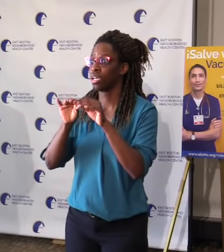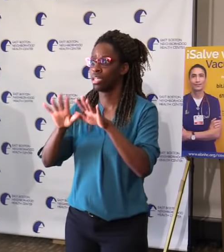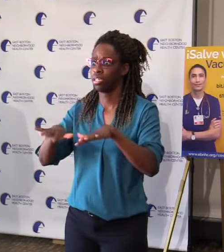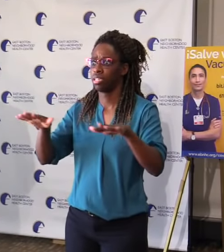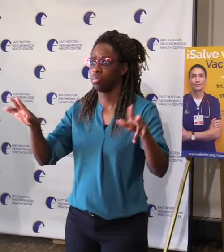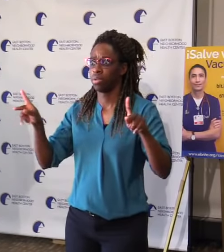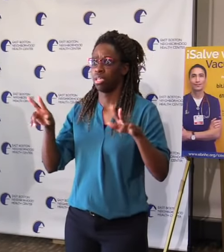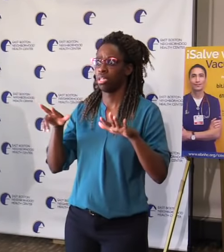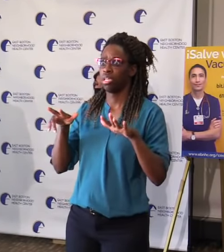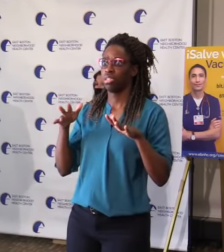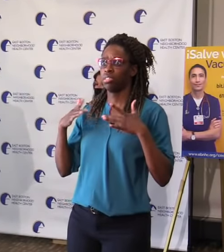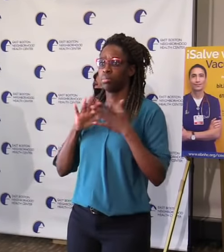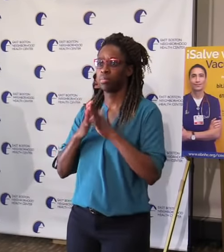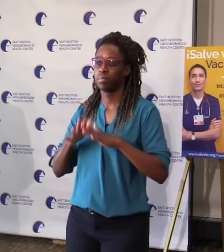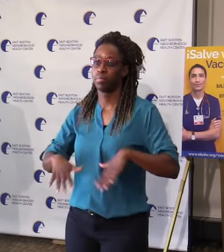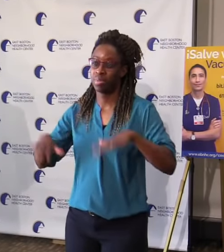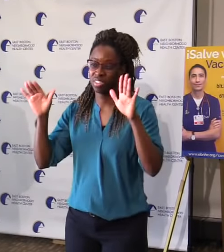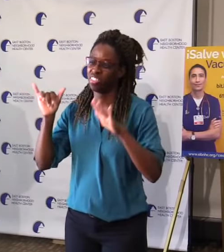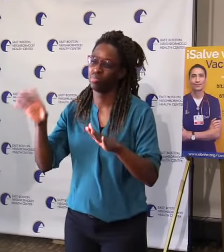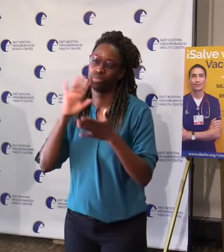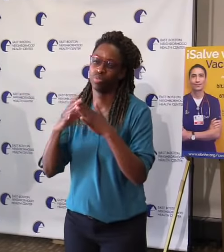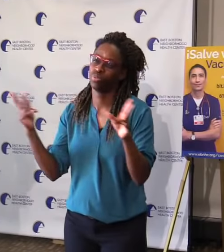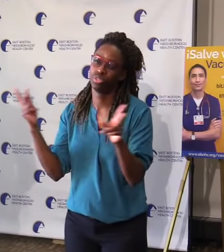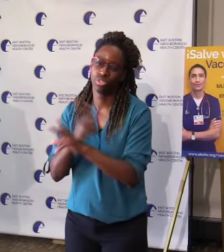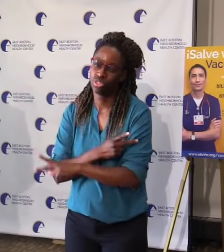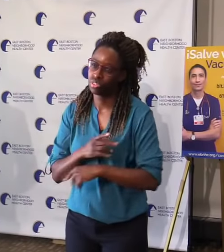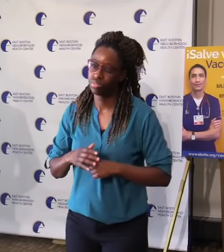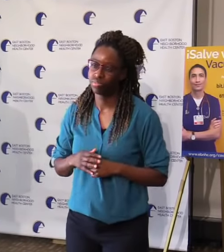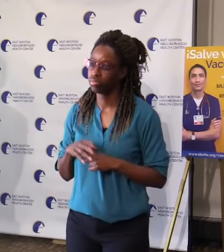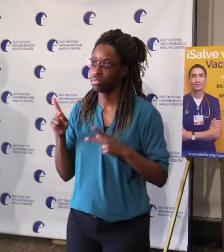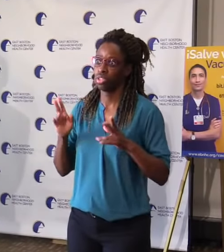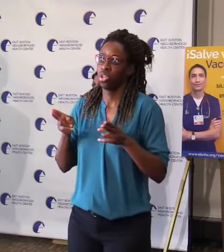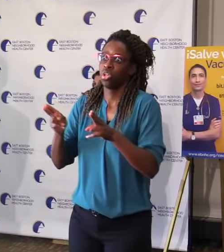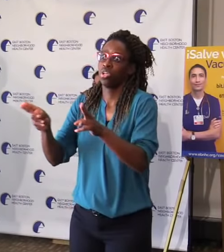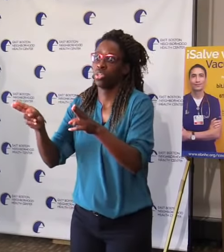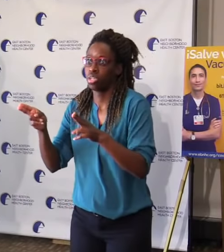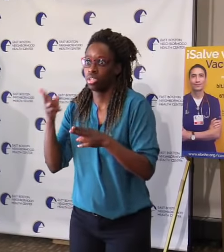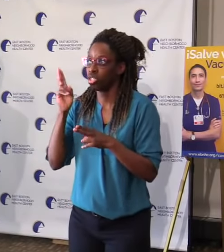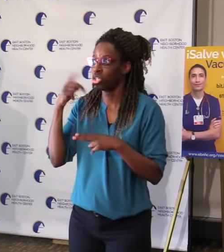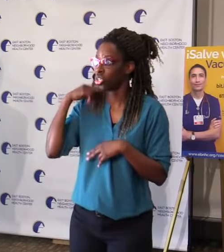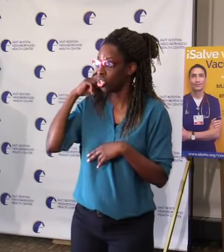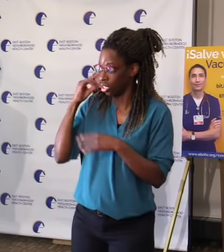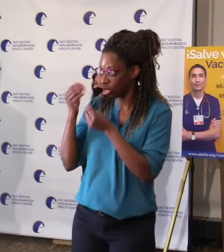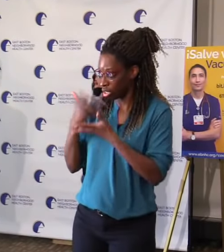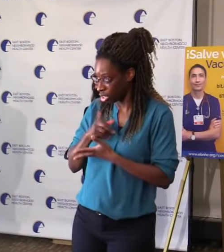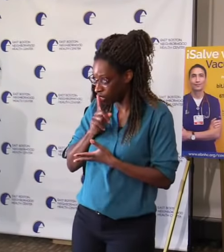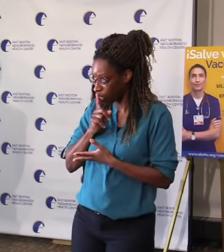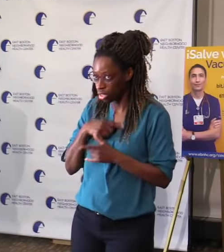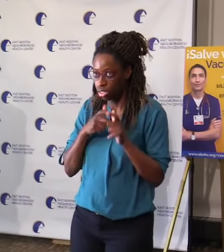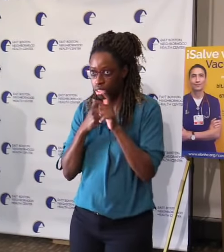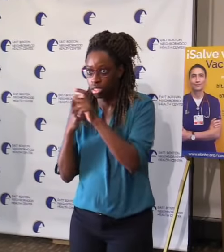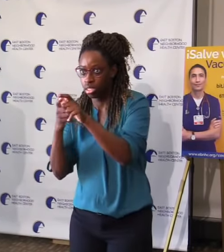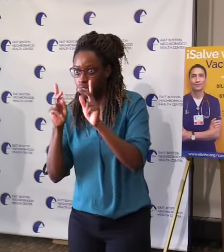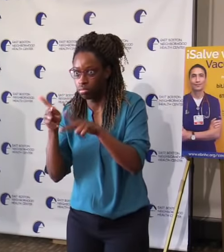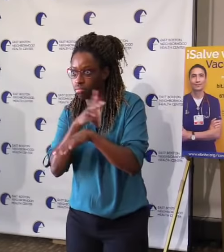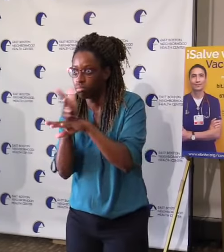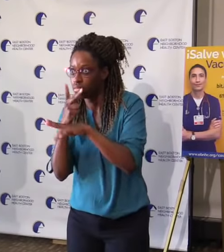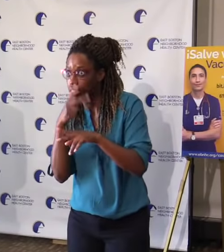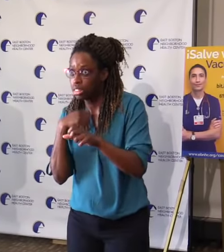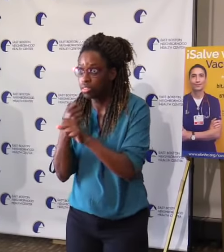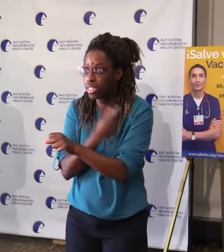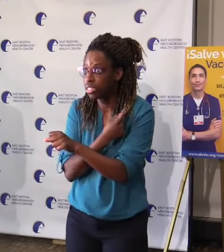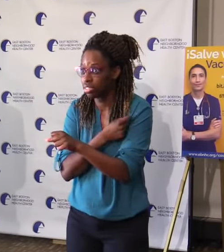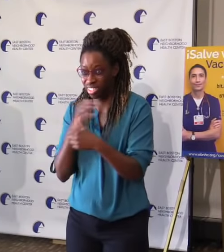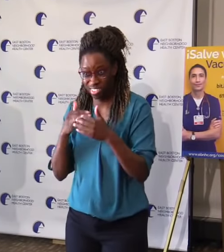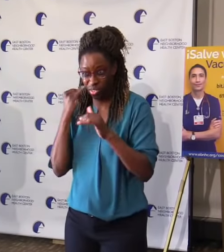vaccine is it will, you know, people will, based on a rumor, get in a car and drive to a site or they'll show up 90